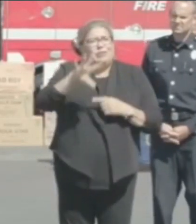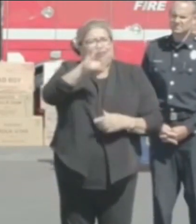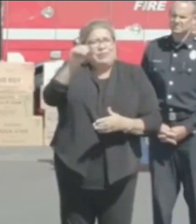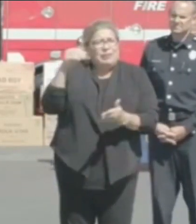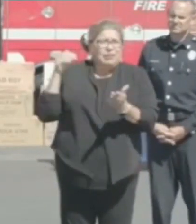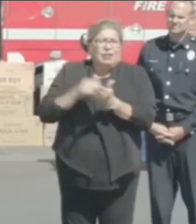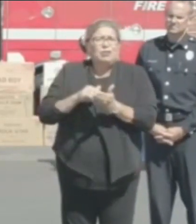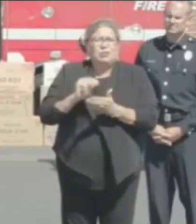,000. $50 . .